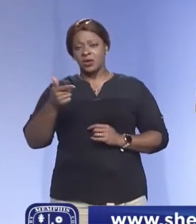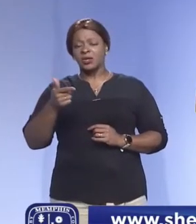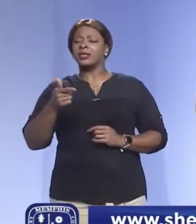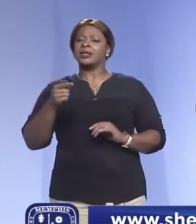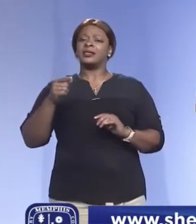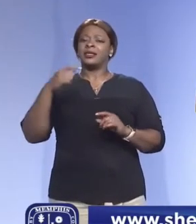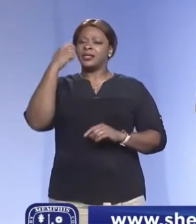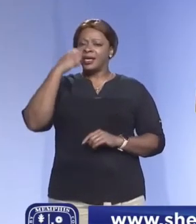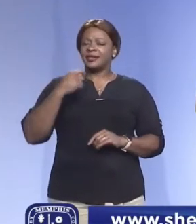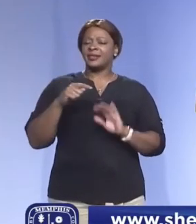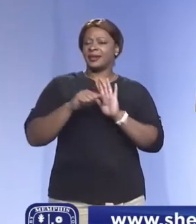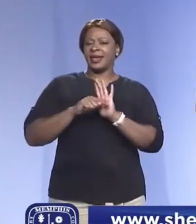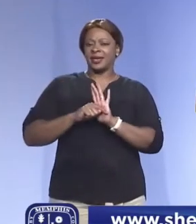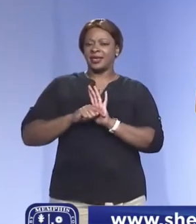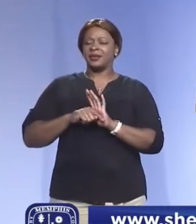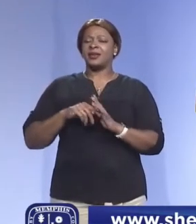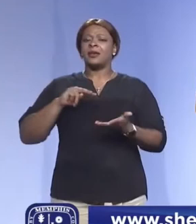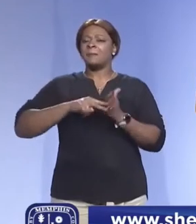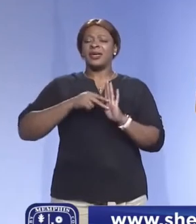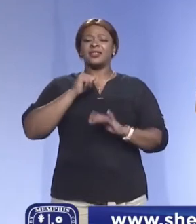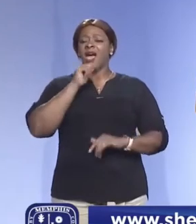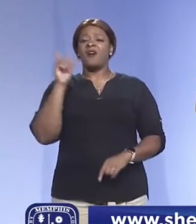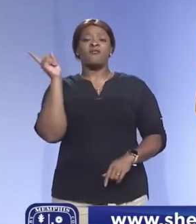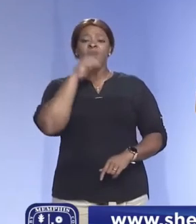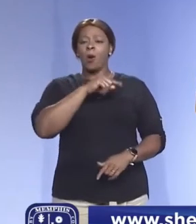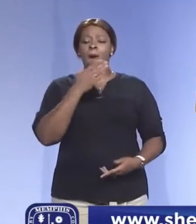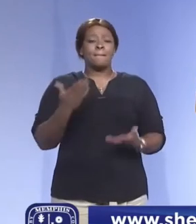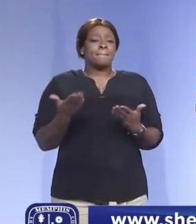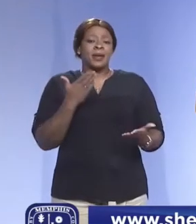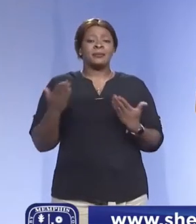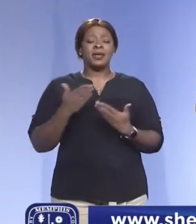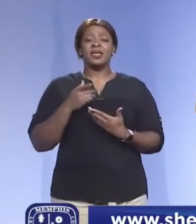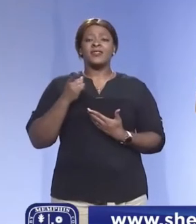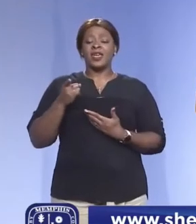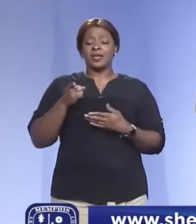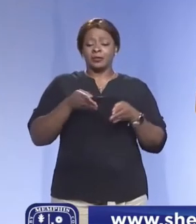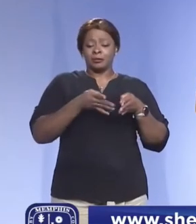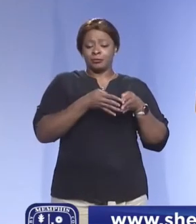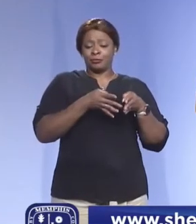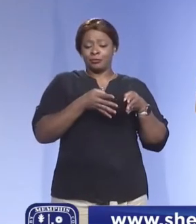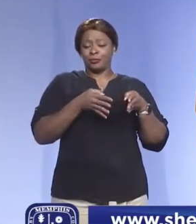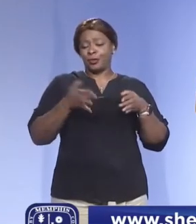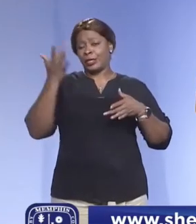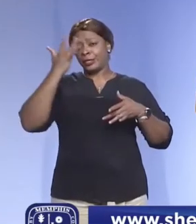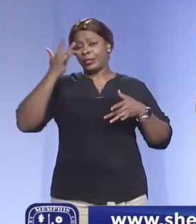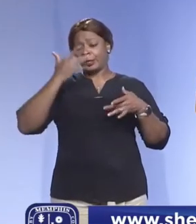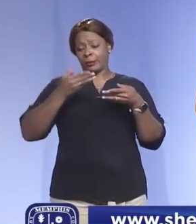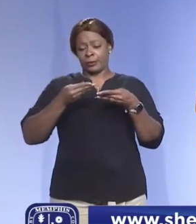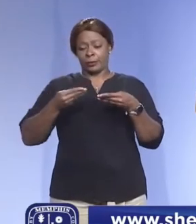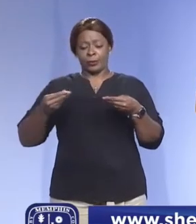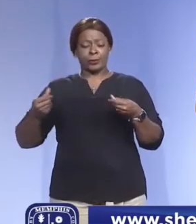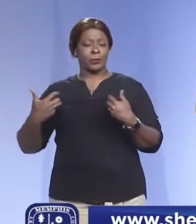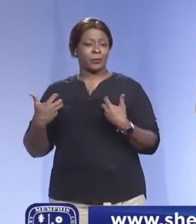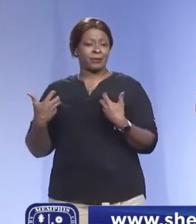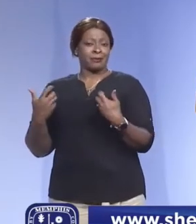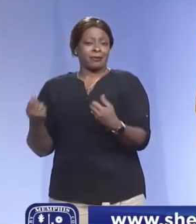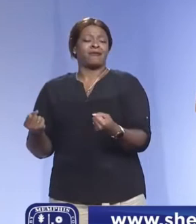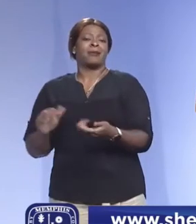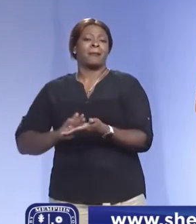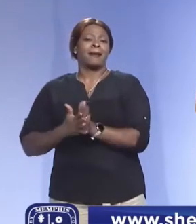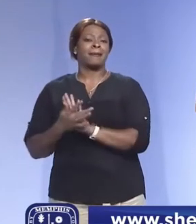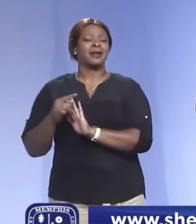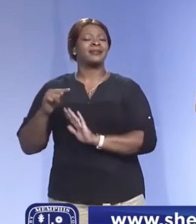for whatever reason. It doesn't necessarily mean it's a false test. It may be where they are in the course of their illness and recovery, and that people,